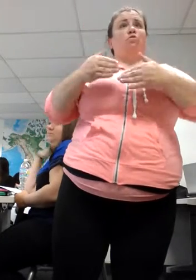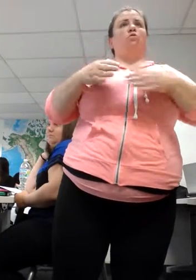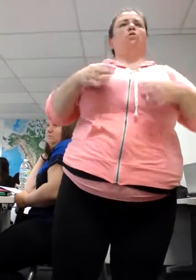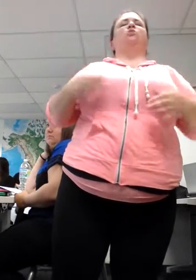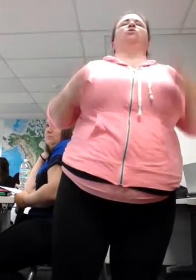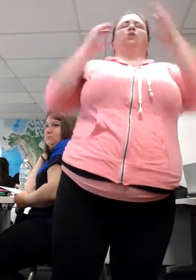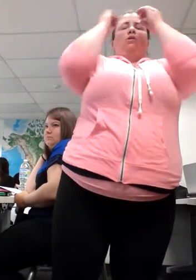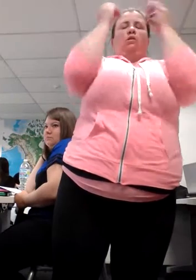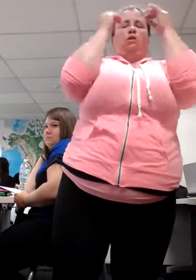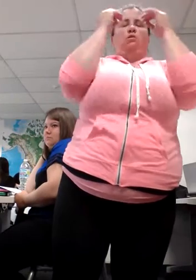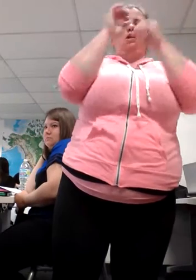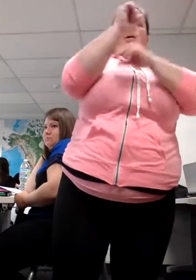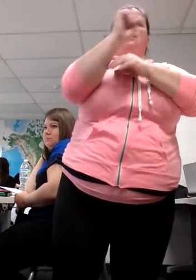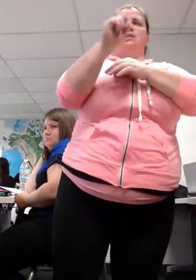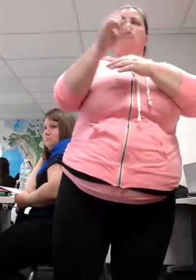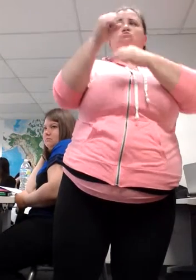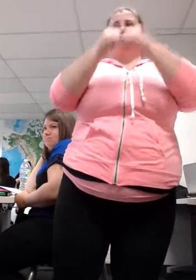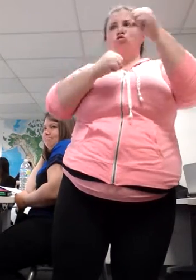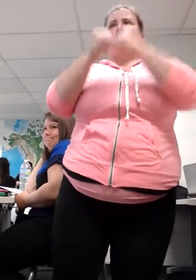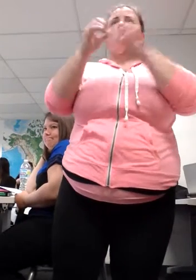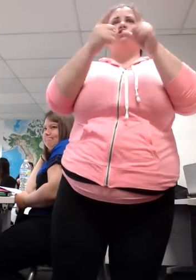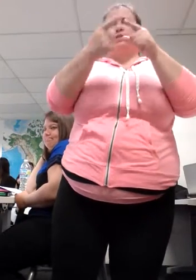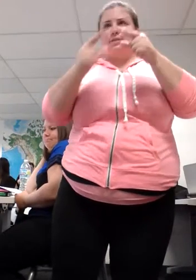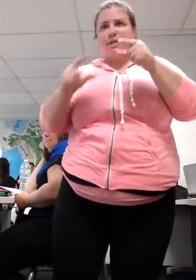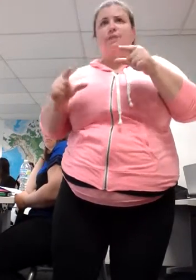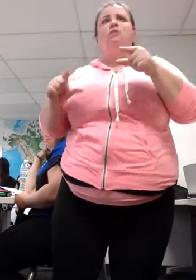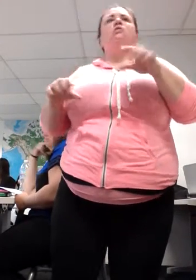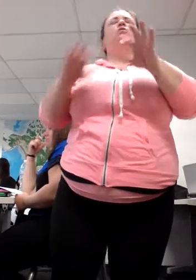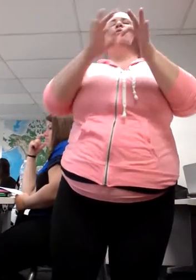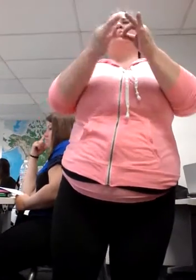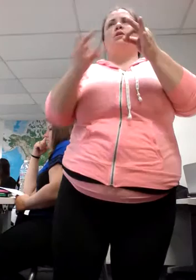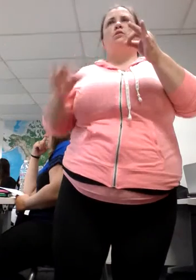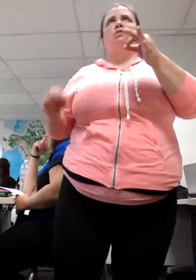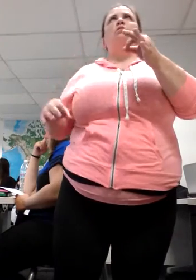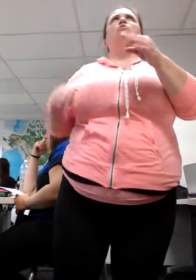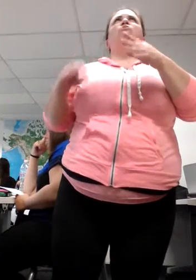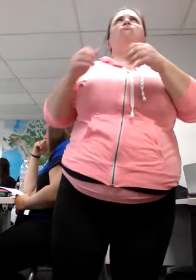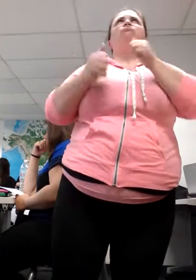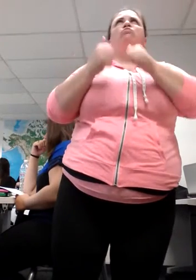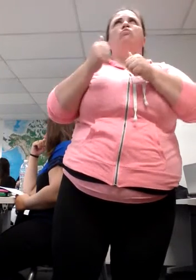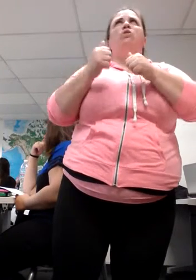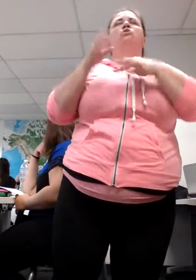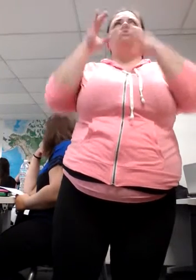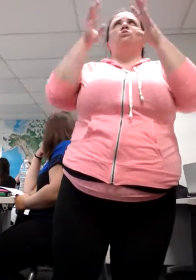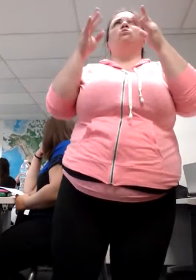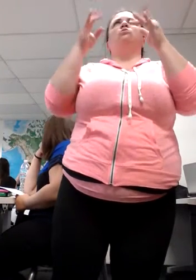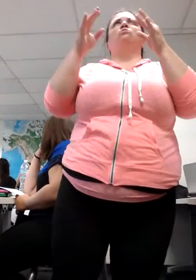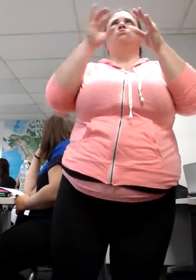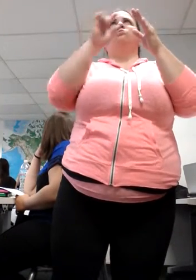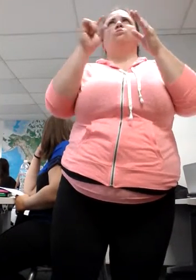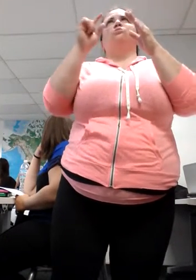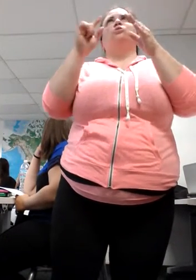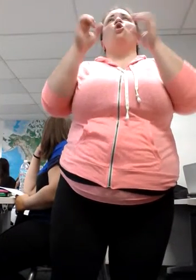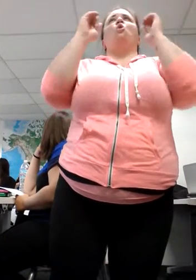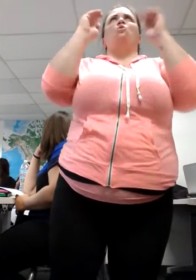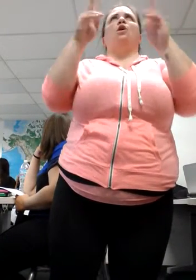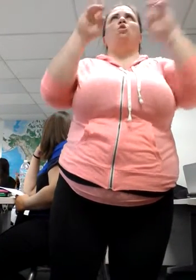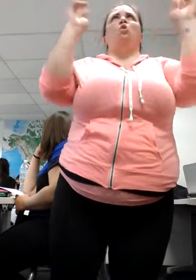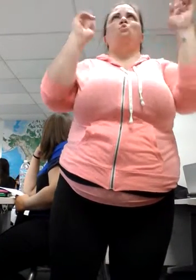use to convey this message? I got it. I'm going use a rhetorical. Here we go. Now I just put it out and it comes out nice and